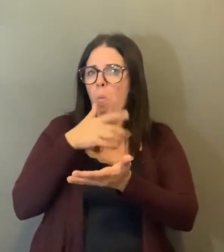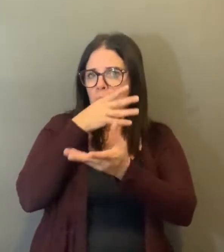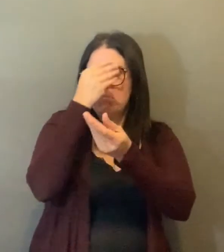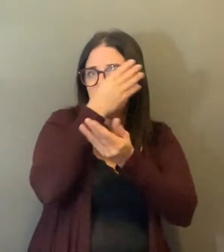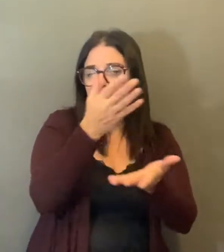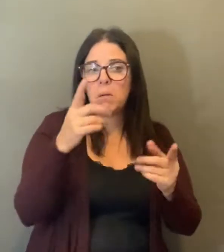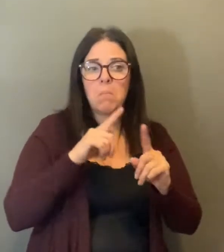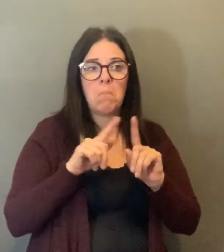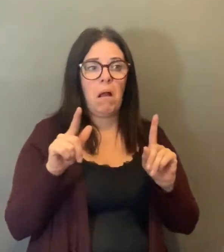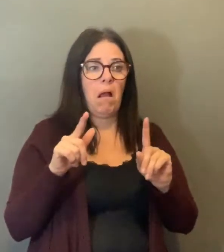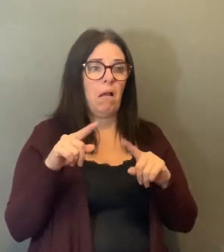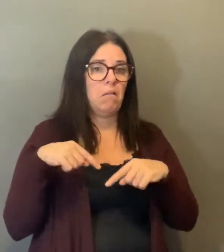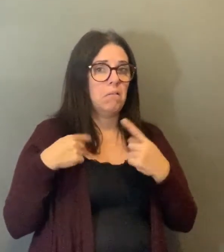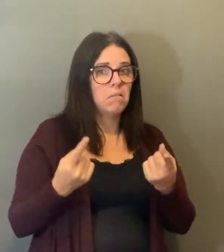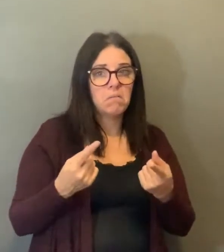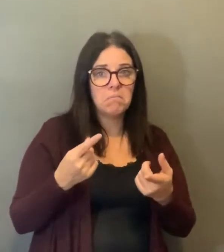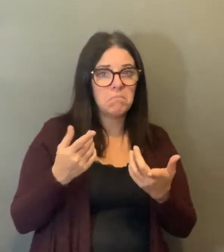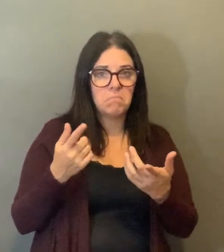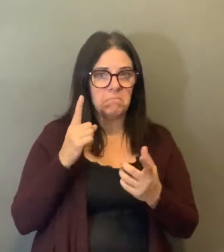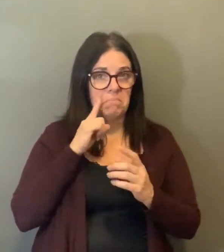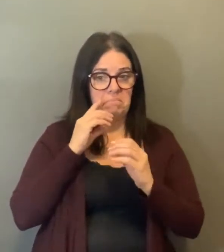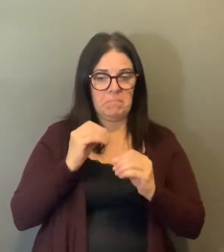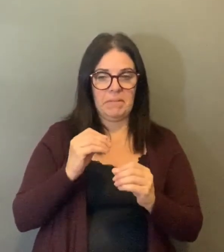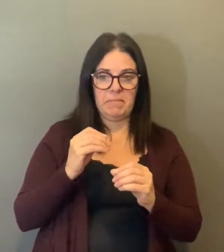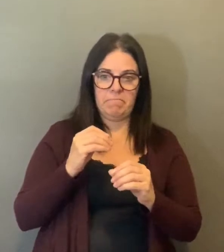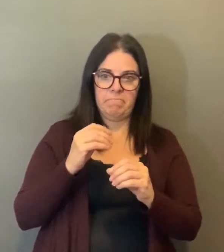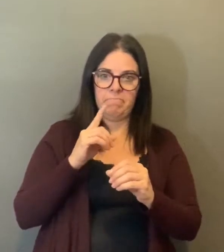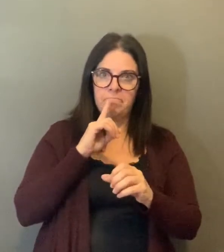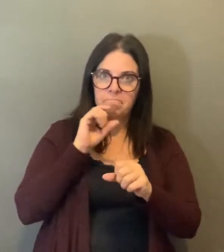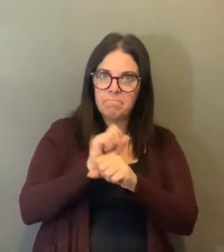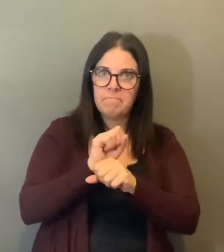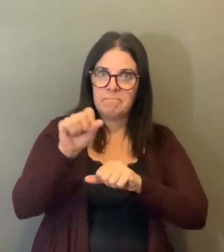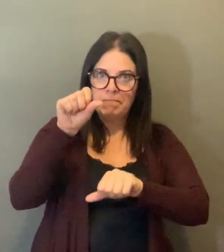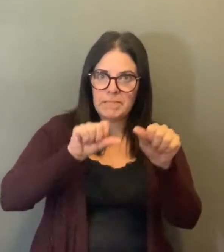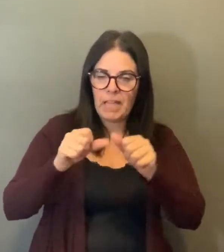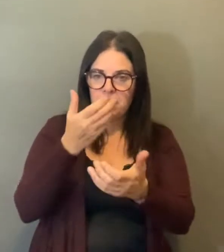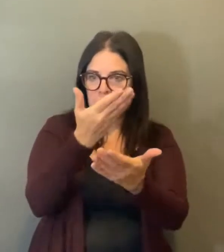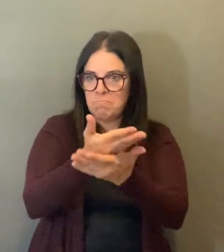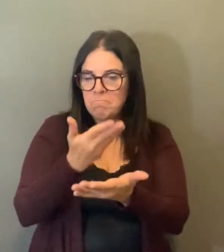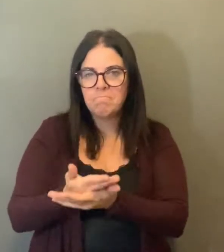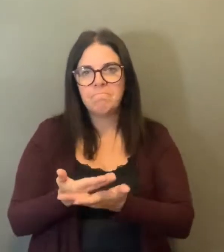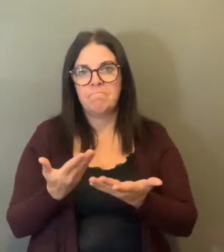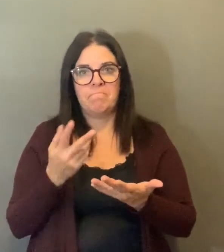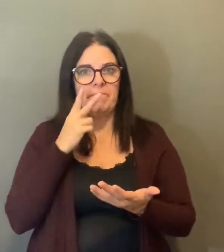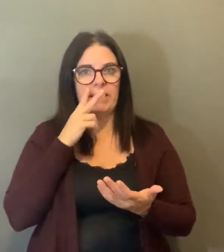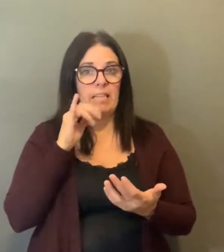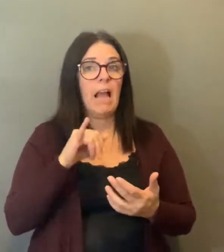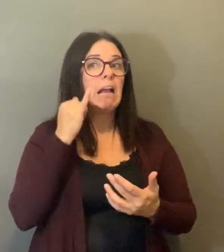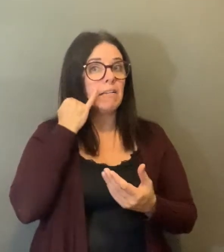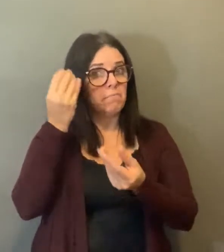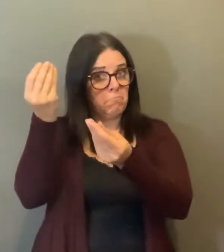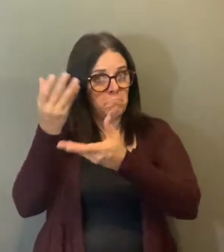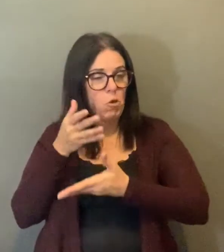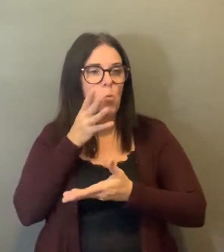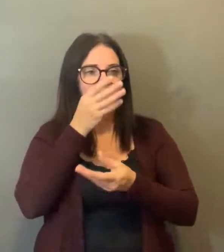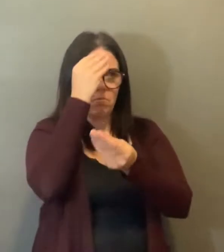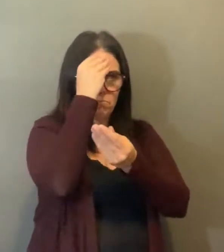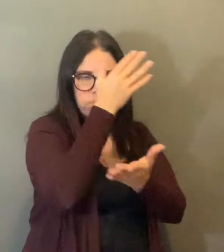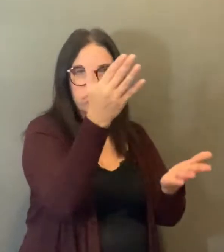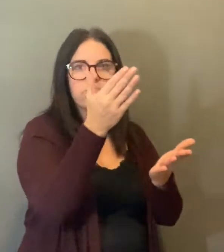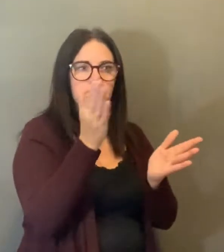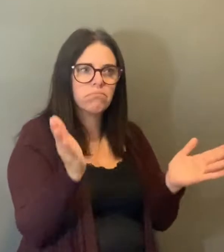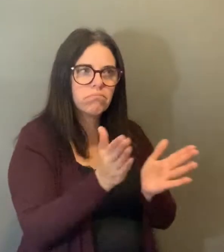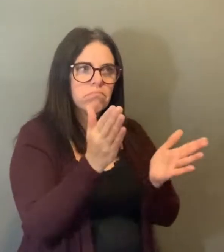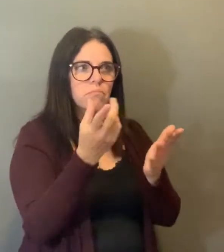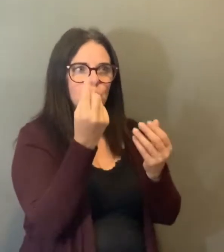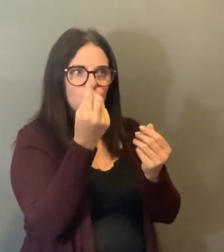information out there. None of that is proven, and that's why I would not comment whether it would be effective or